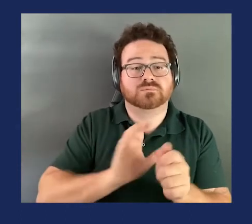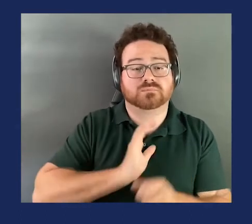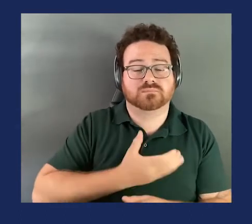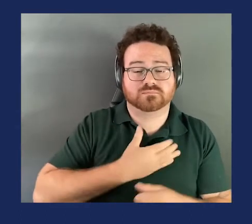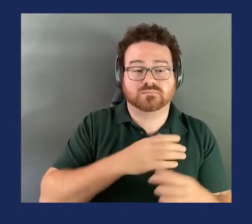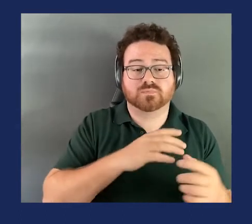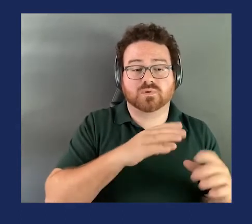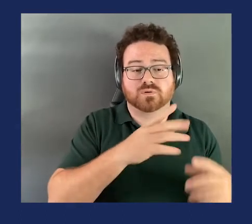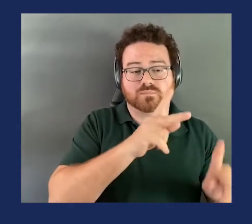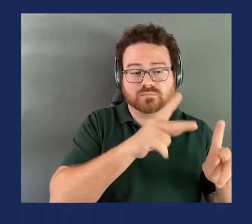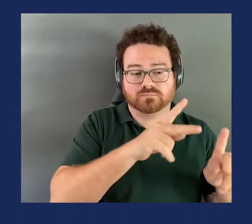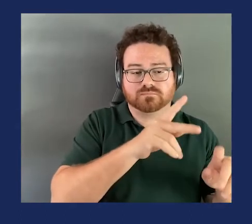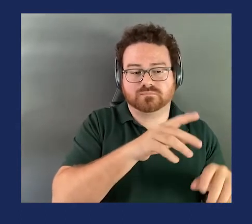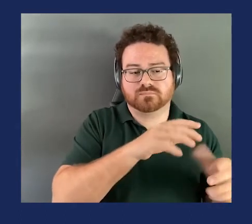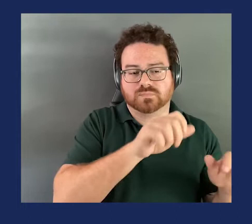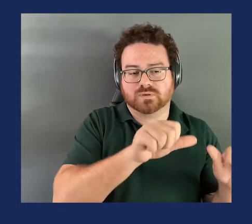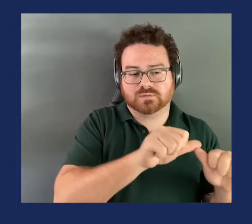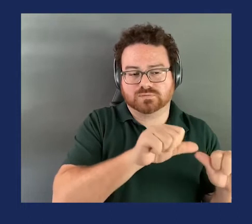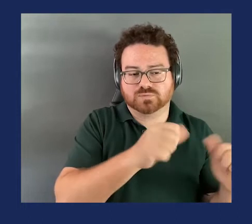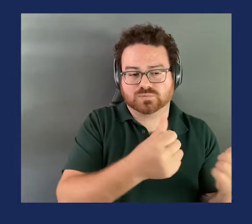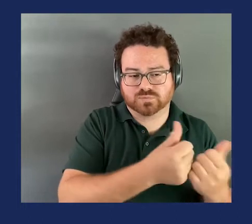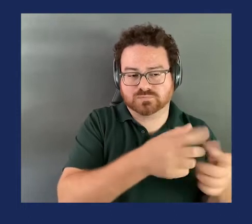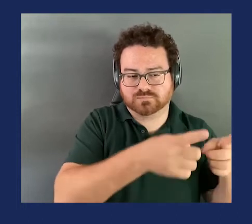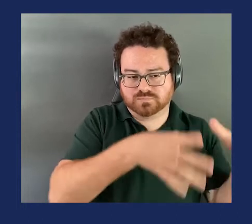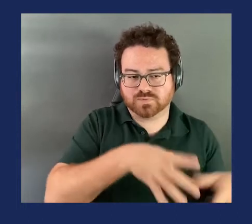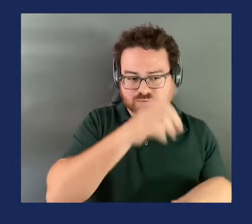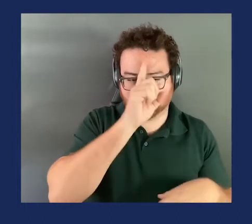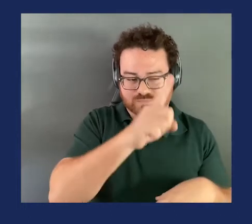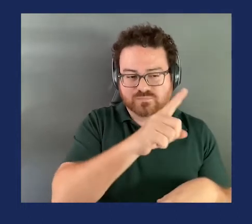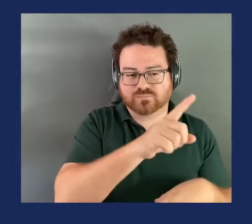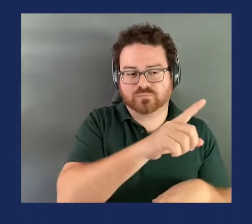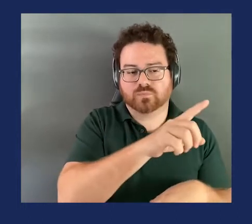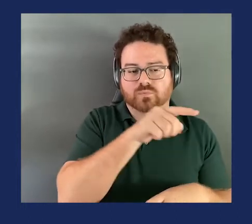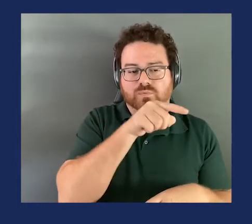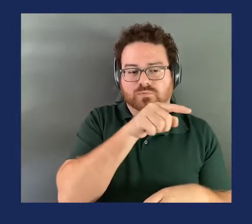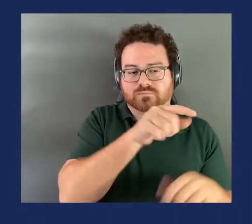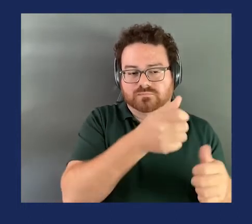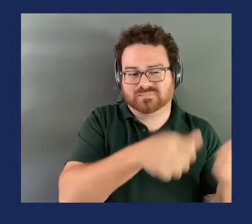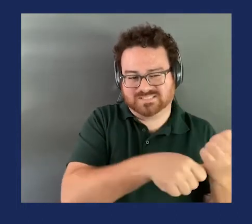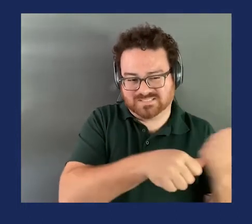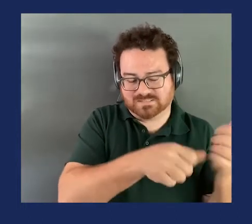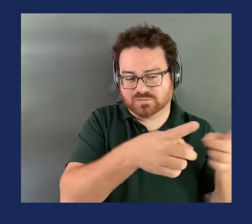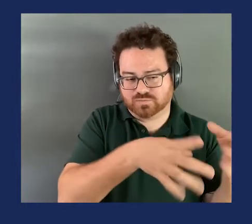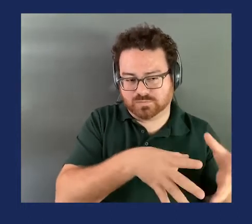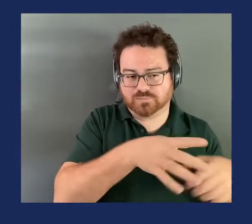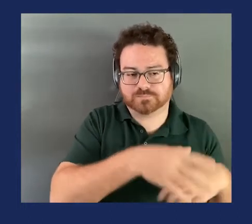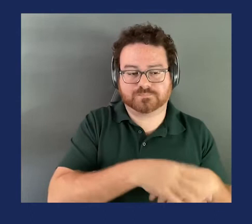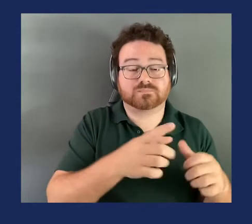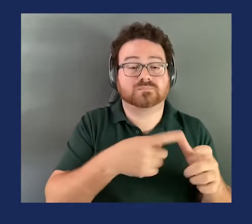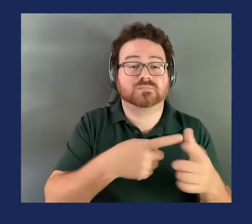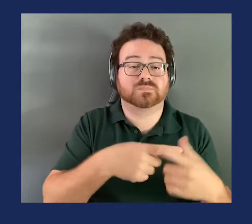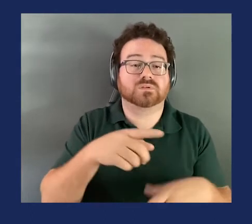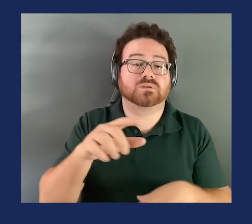for Economic Analysis, Dwayne Boniface, Assistant Executive Director, Austin Schlick, General Counsel,